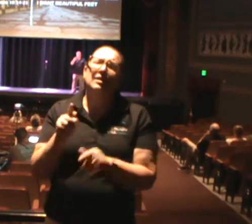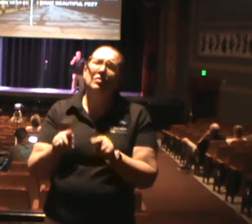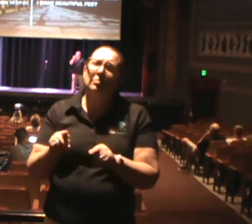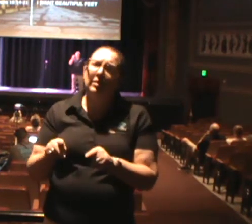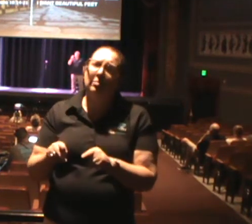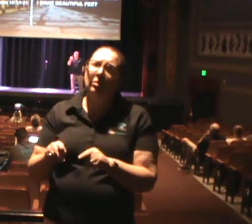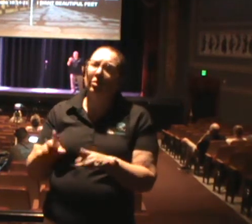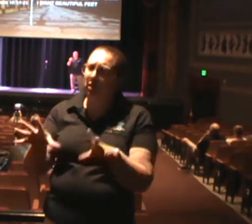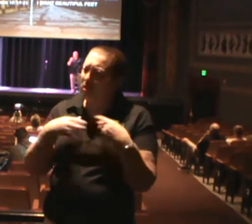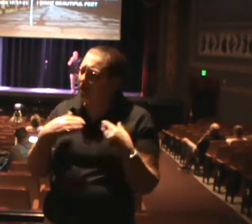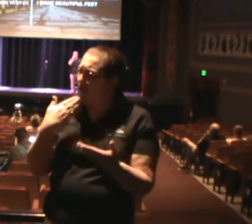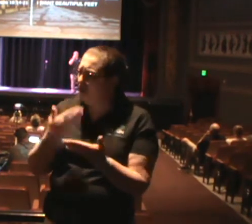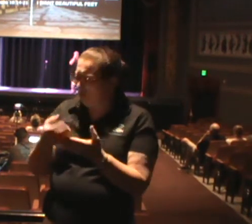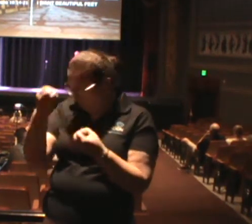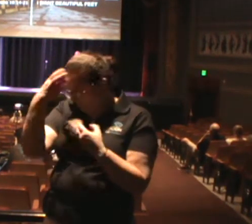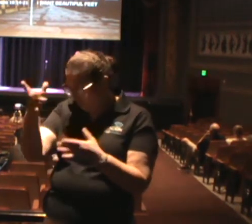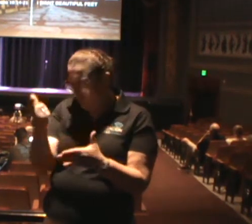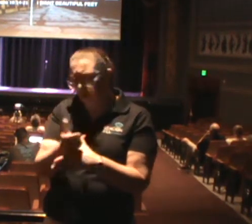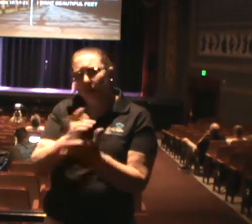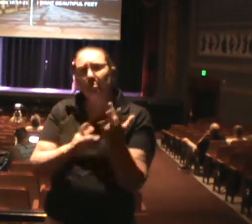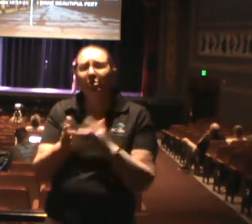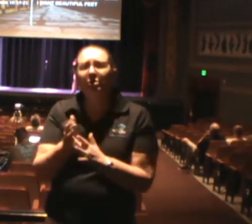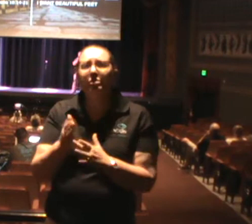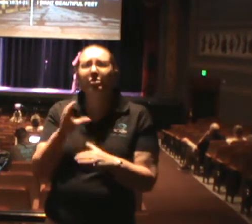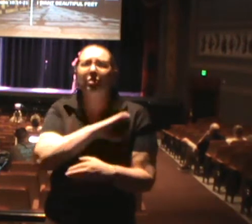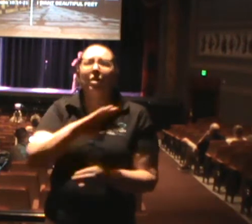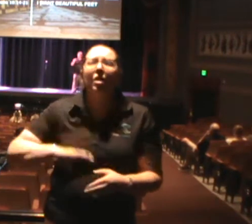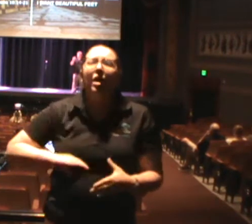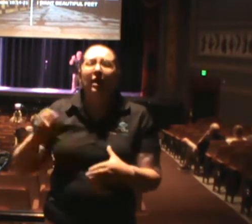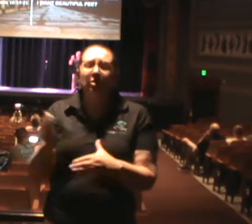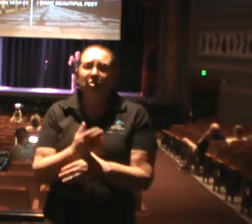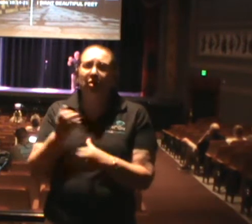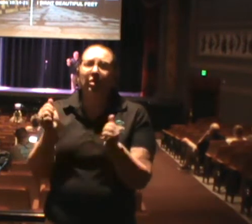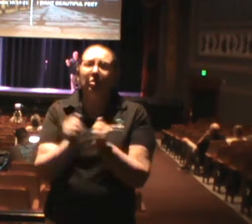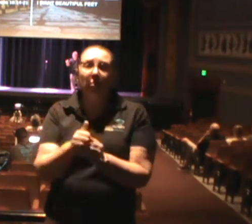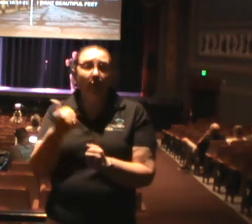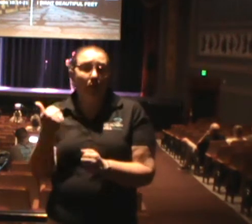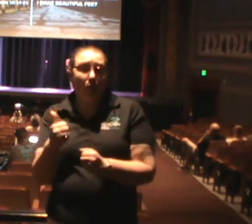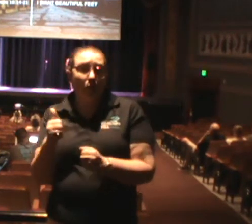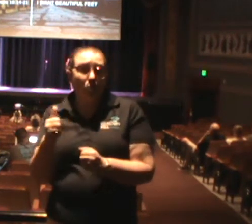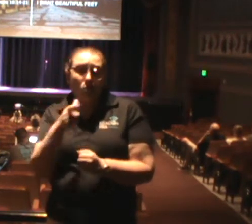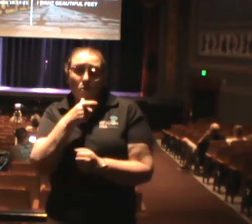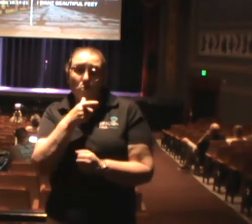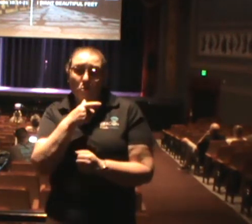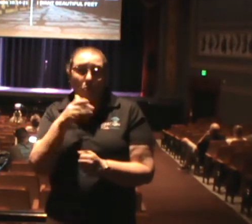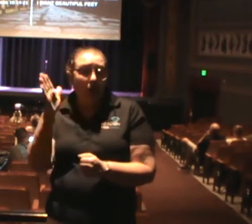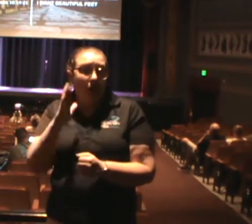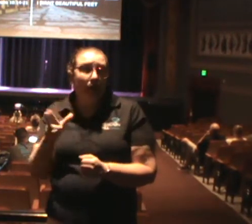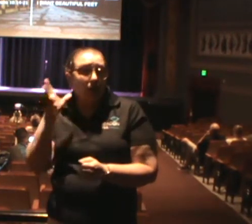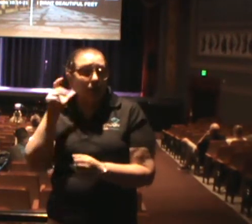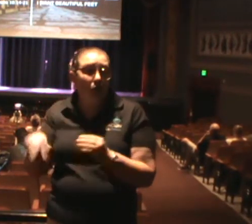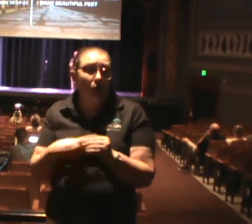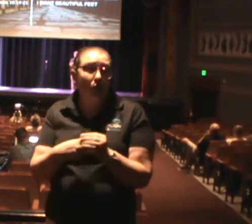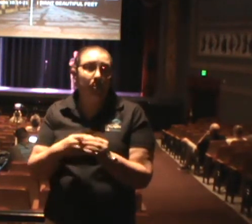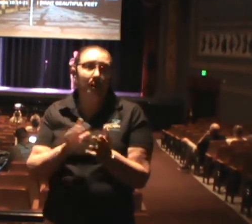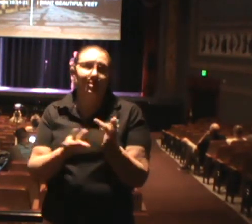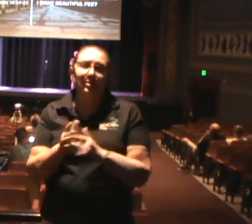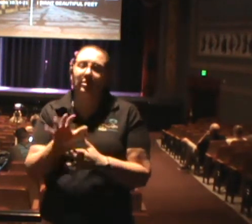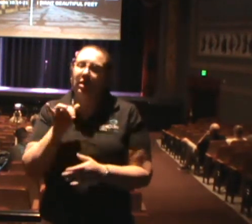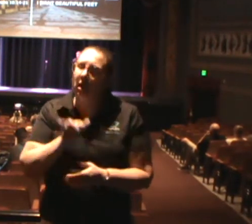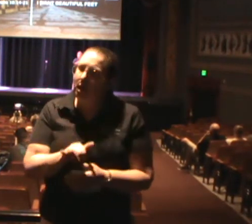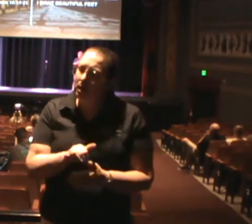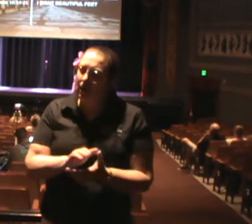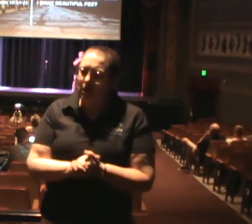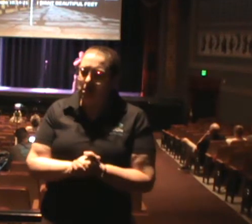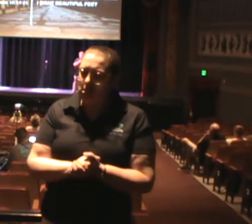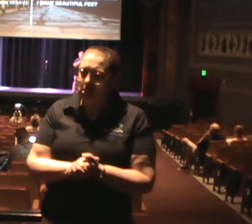Christ and to share it with people who have never heard about Jesus. This is my heart. This is the core of